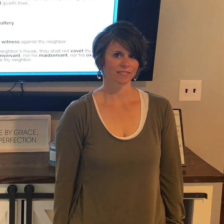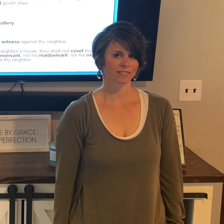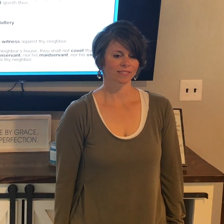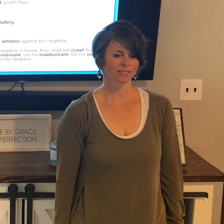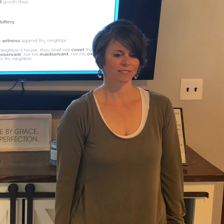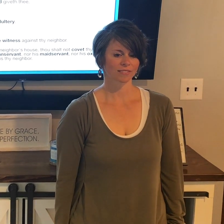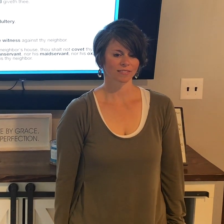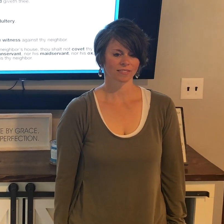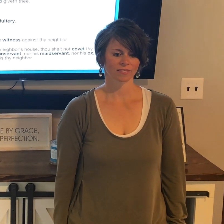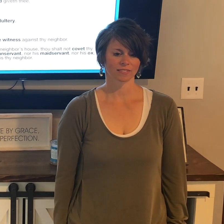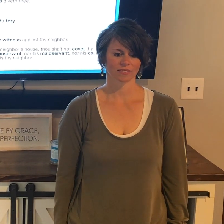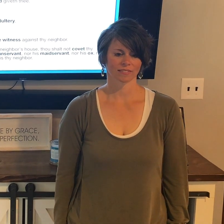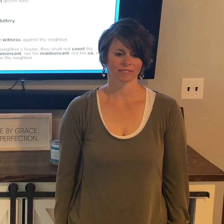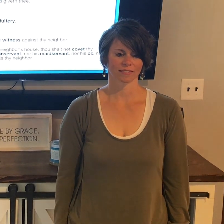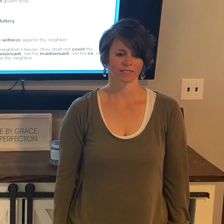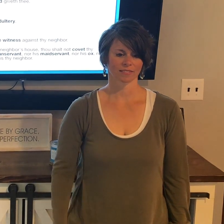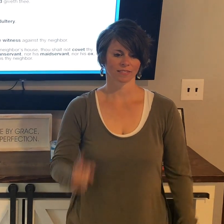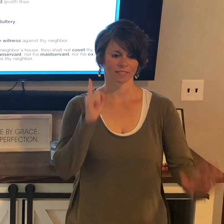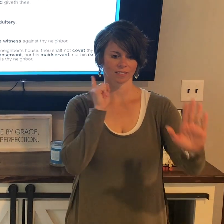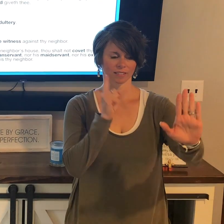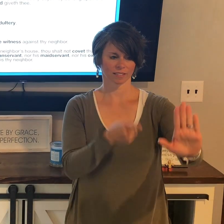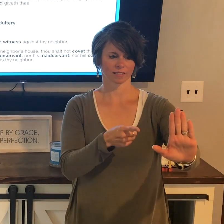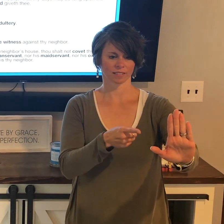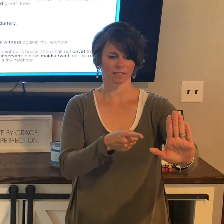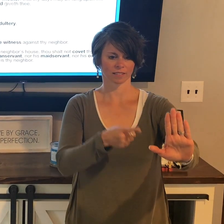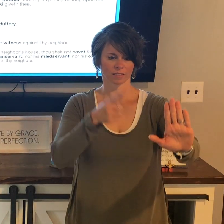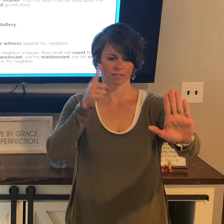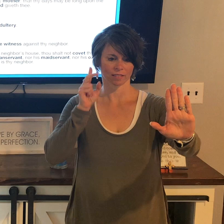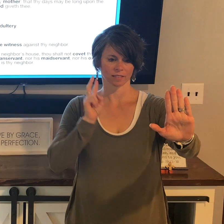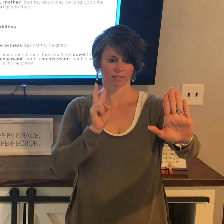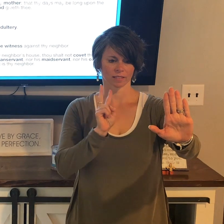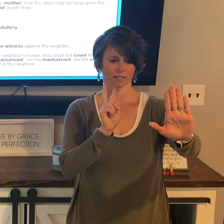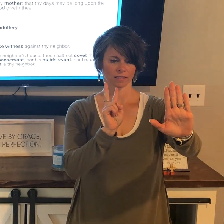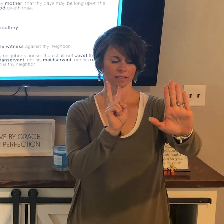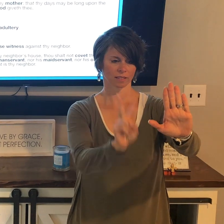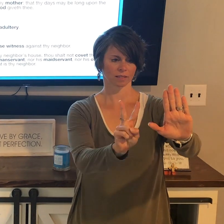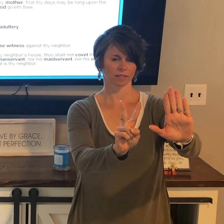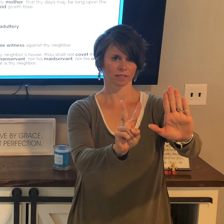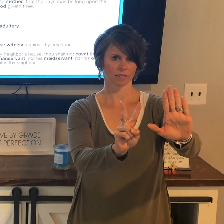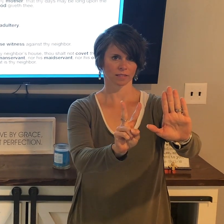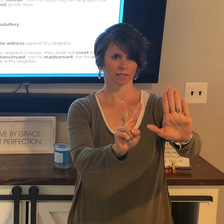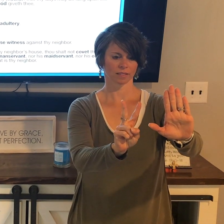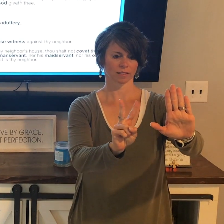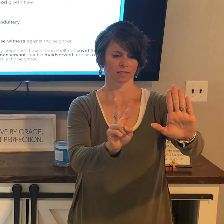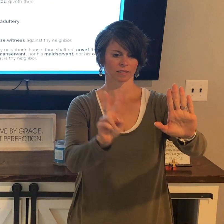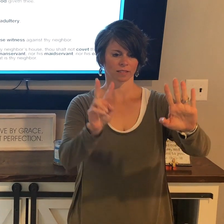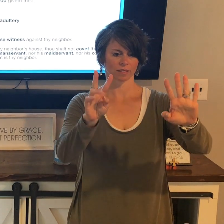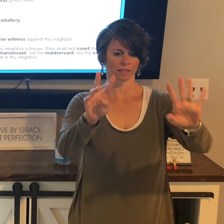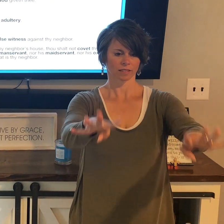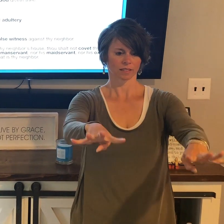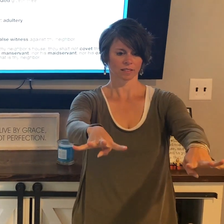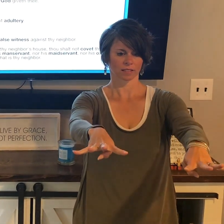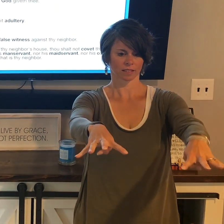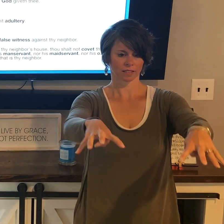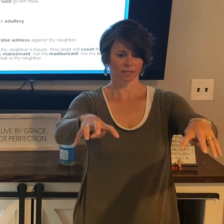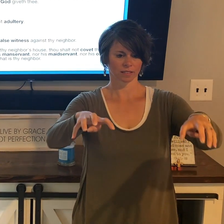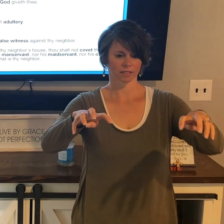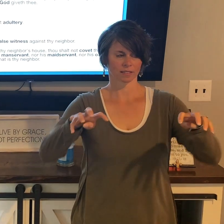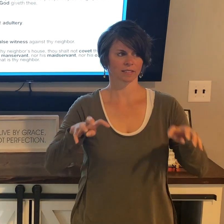Thou shalt not kill, thou shalt not commit adultery, thou shalt not